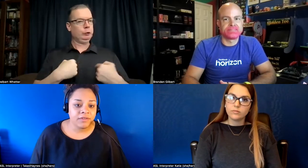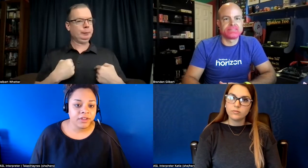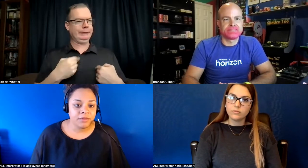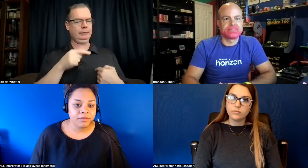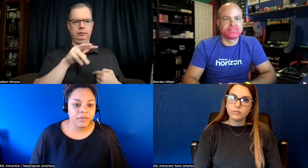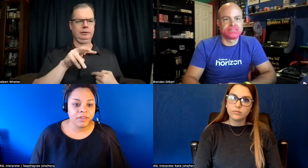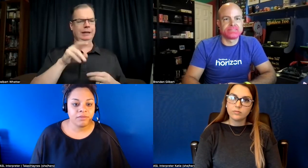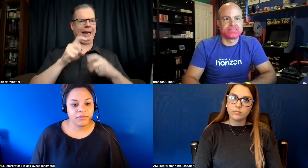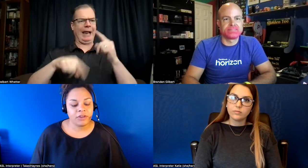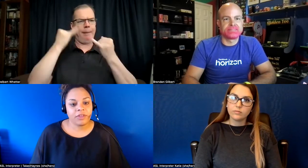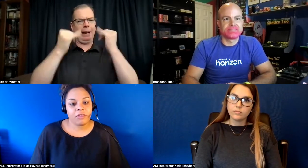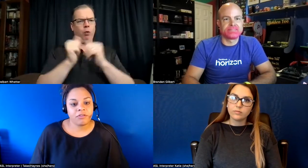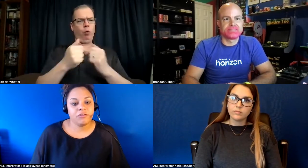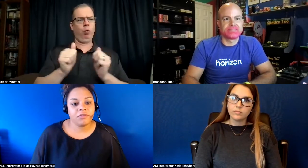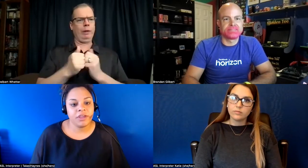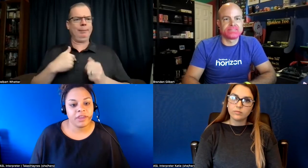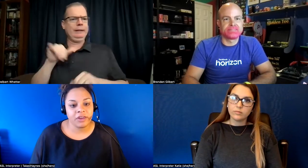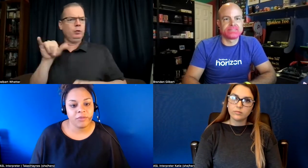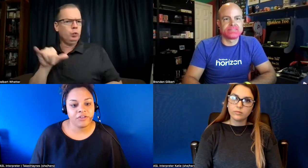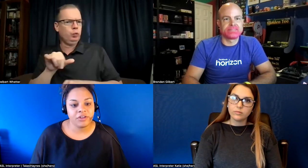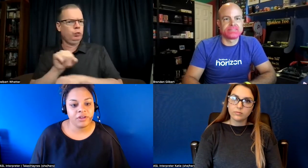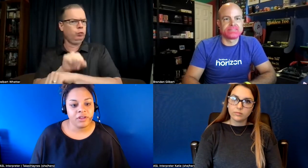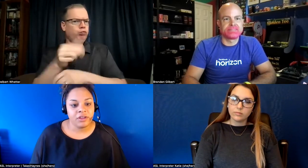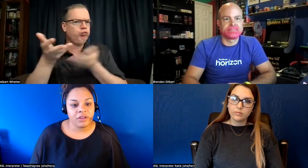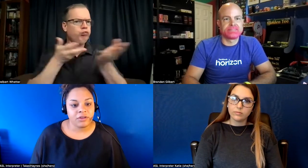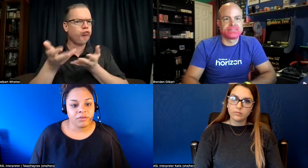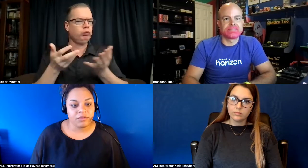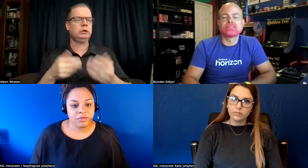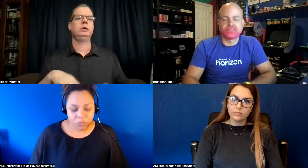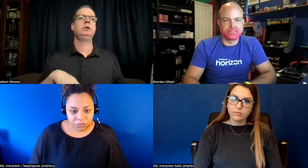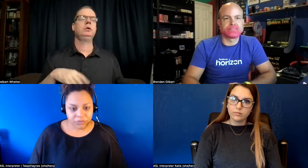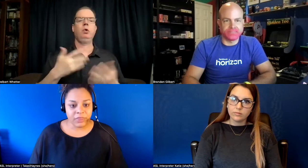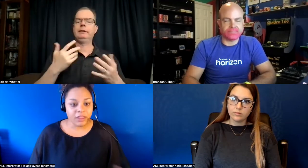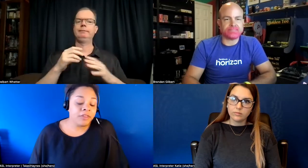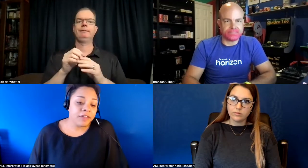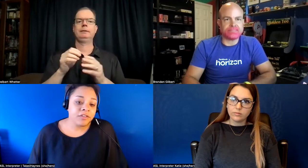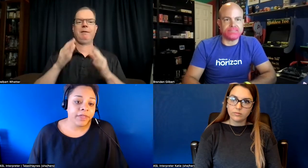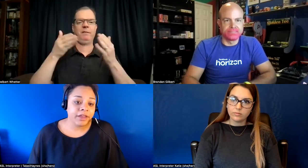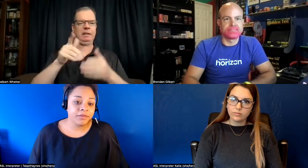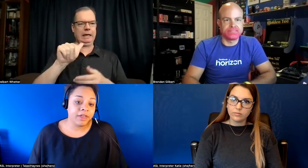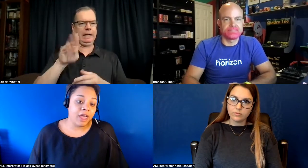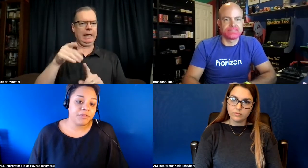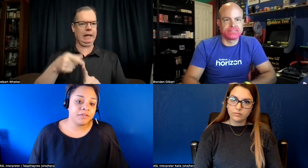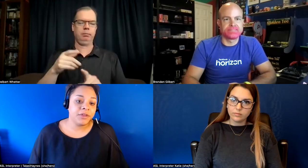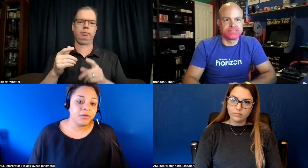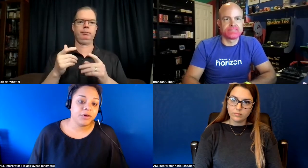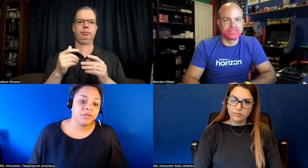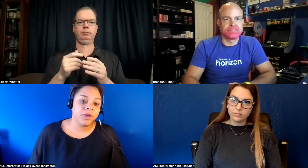and you know that loss hurts me i can't imagine you know and then that does apply it happens to me at work as well